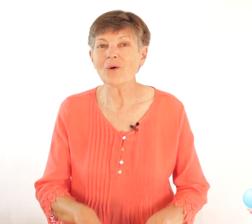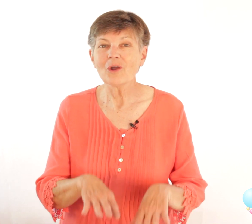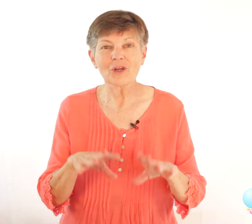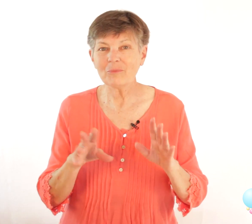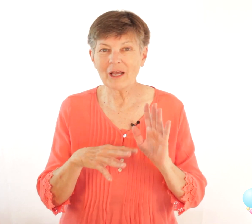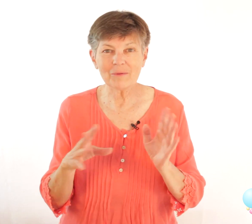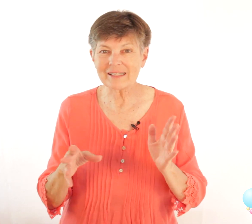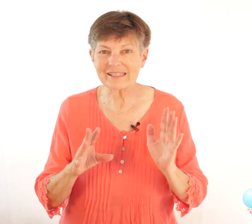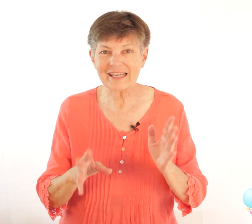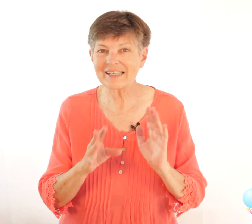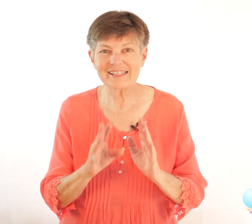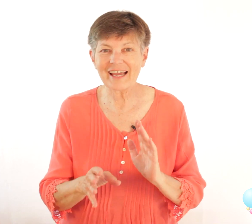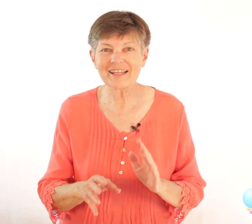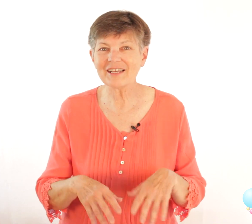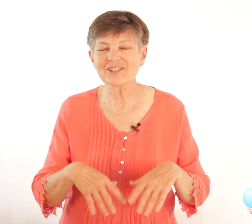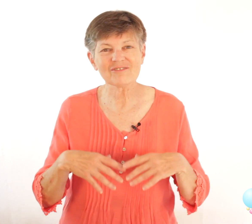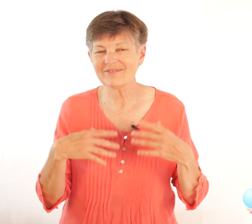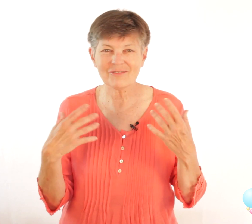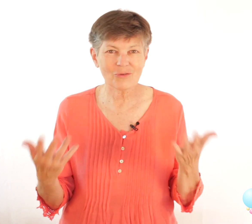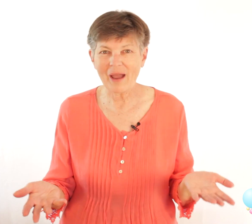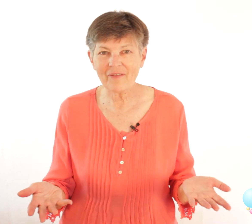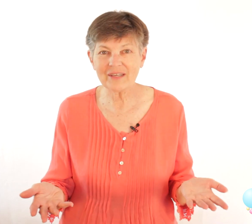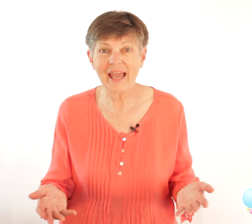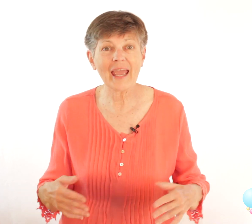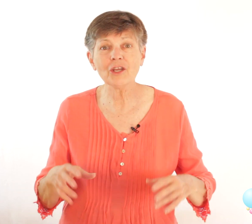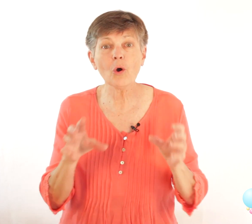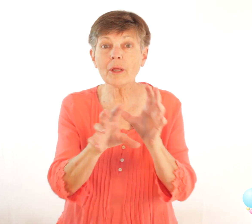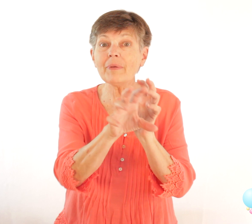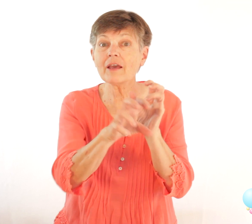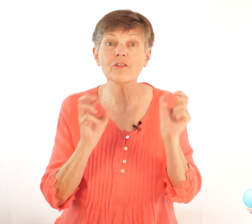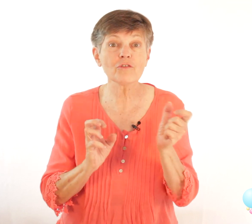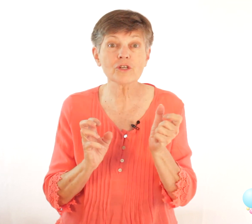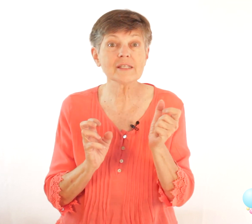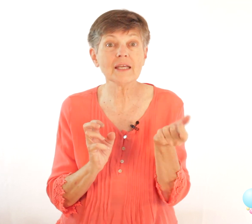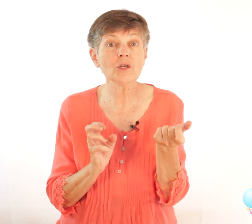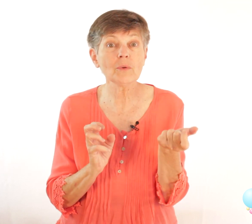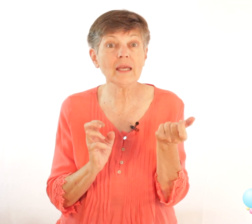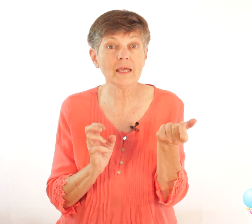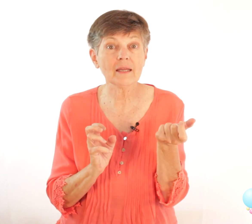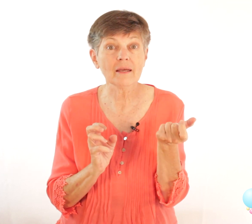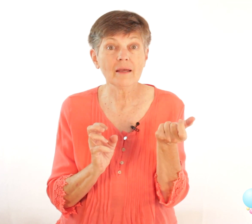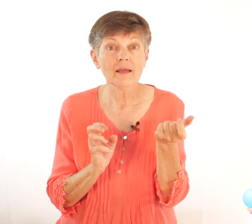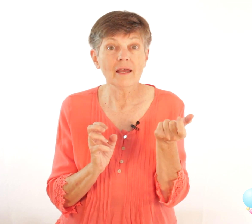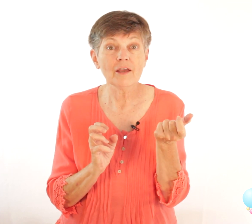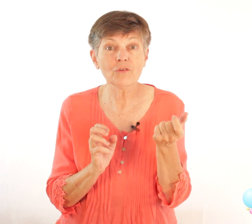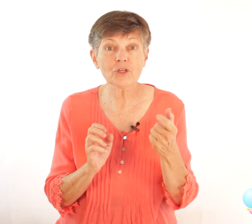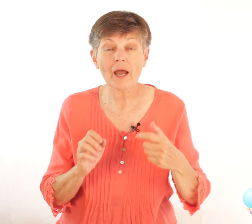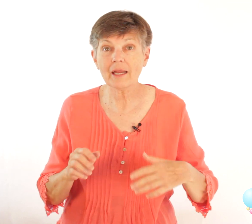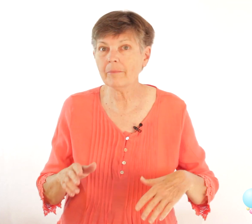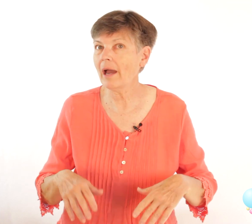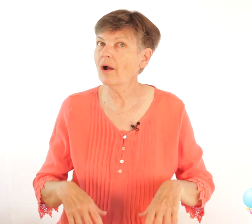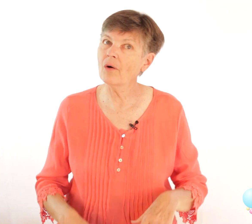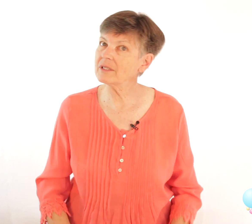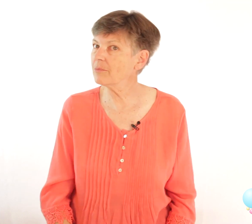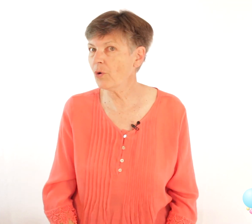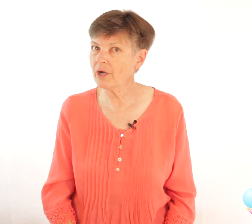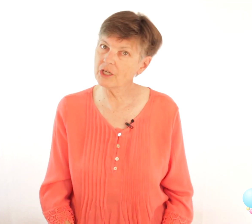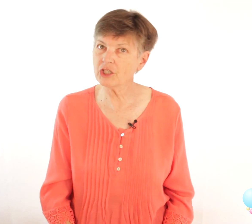you're to be able to sing and sign this throughout the day and you only pick the verse that you need if you're talking about oh it's important to